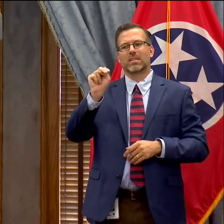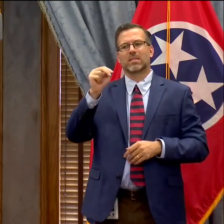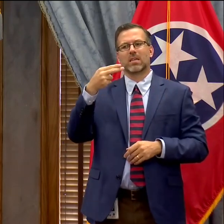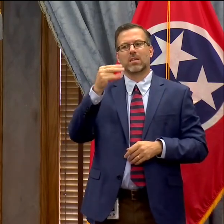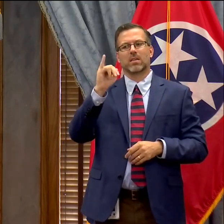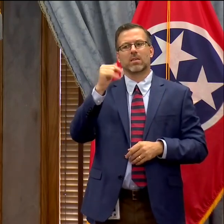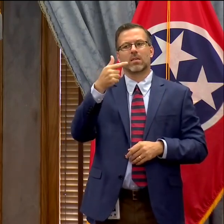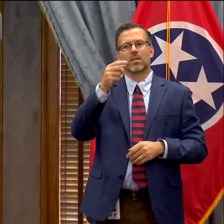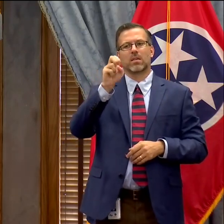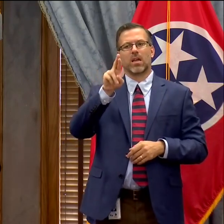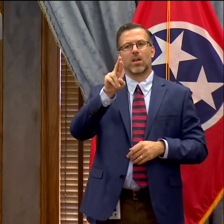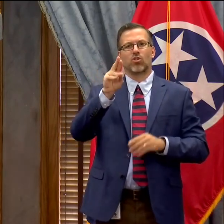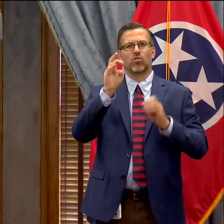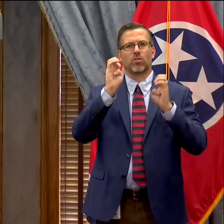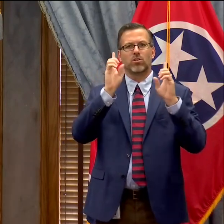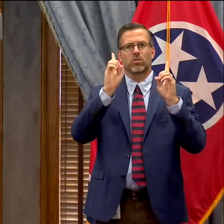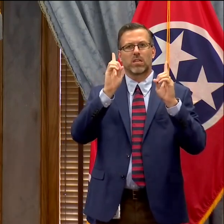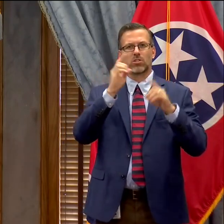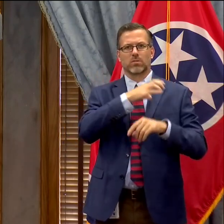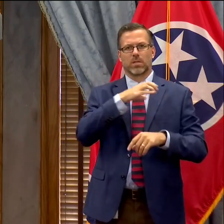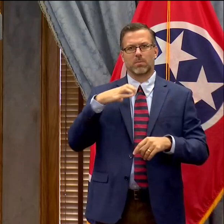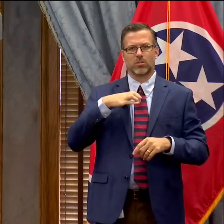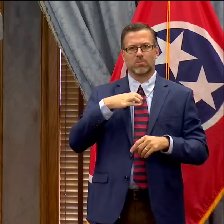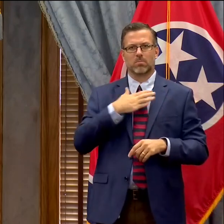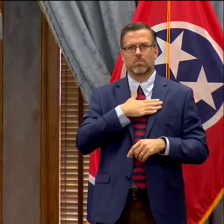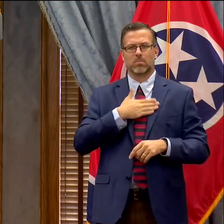please come up and share your report.